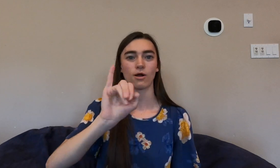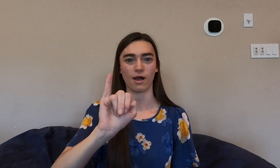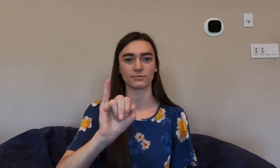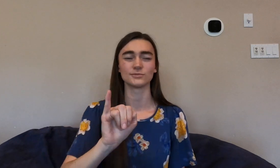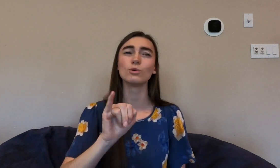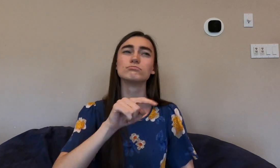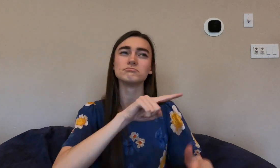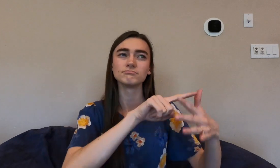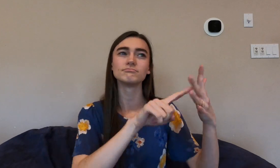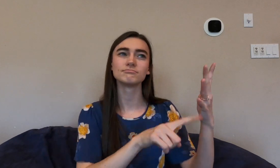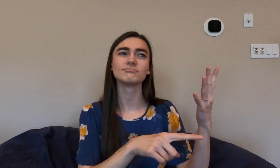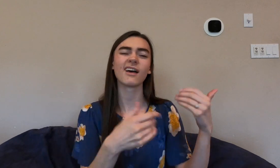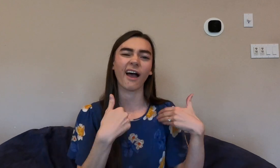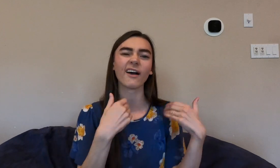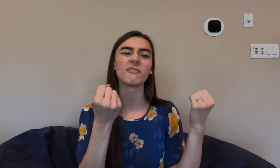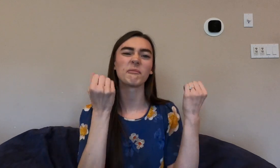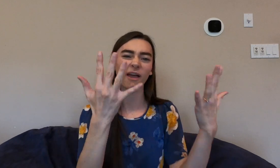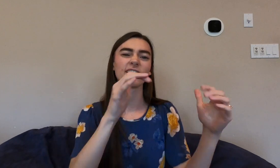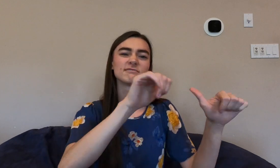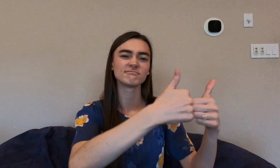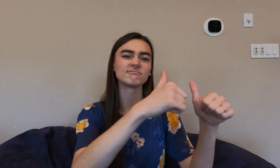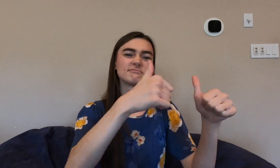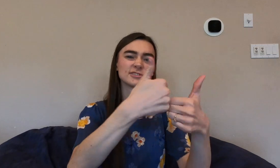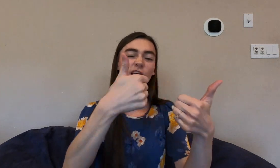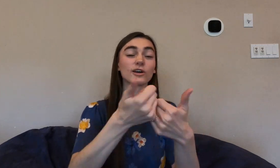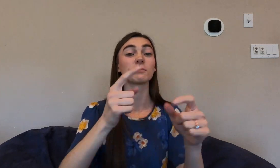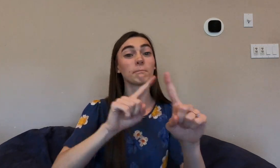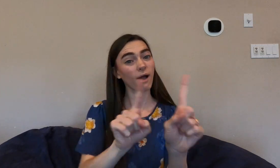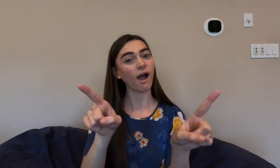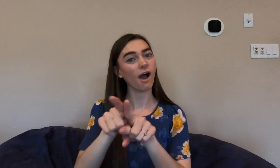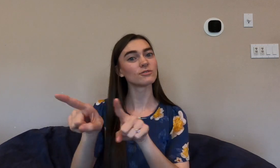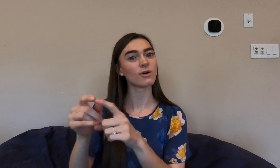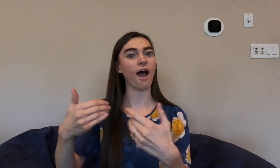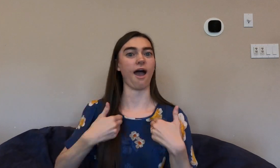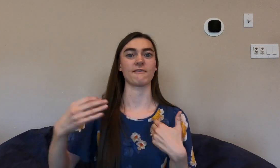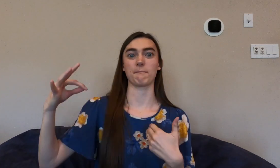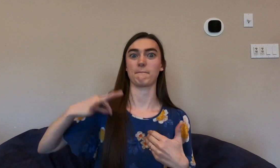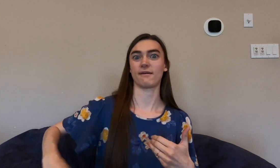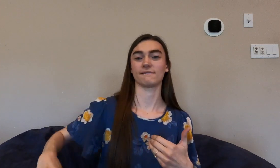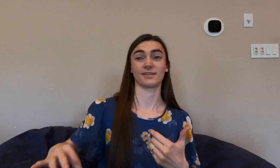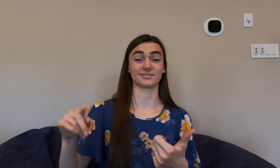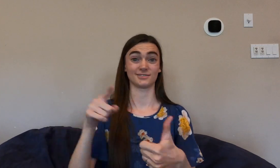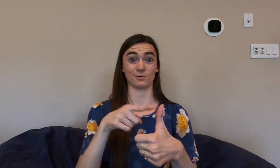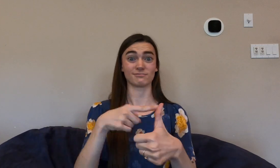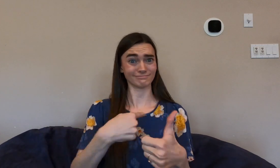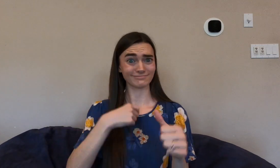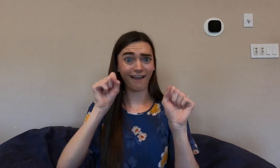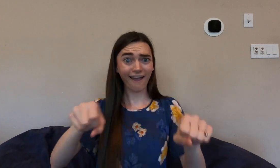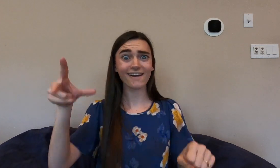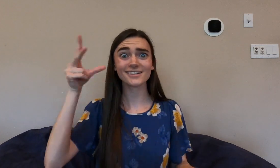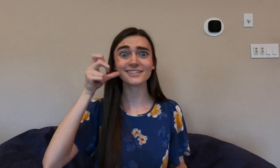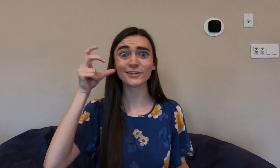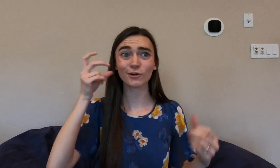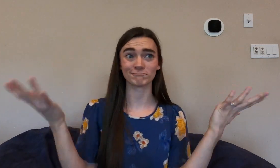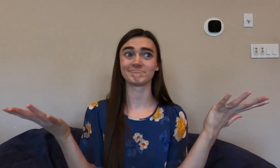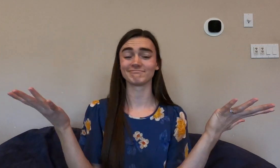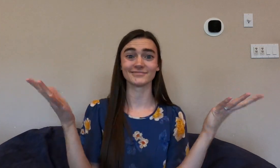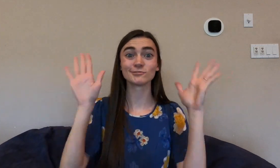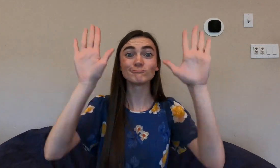it's not compatible with MRIs. So there are many challenges that come with cochlear implants but there are also benefits. One of them is I can